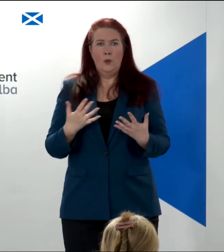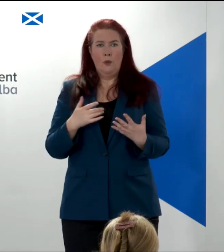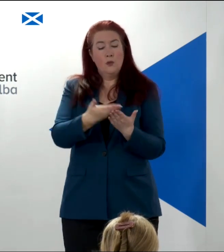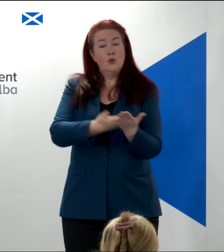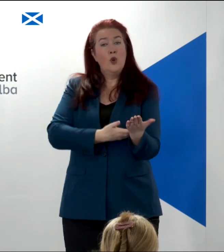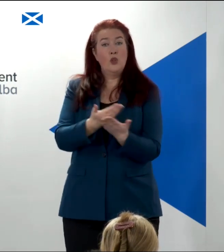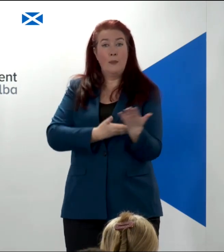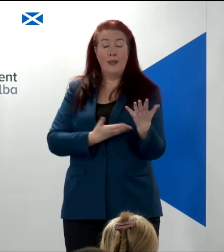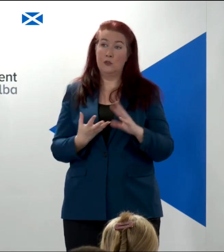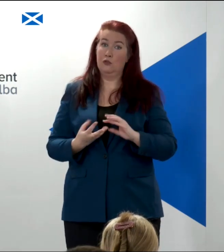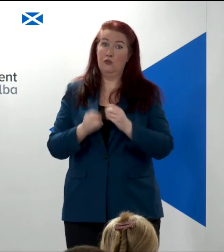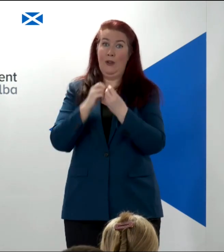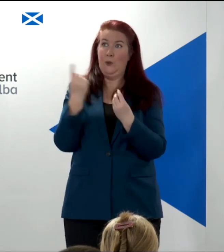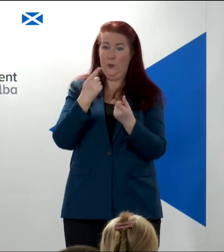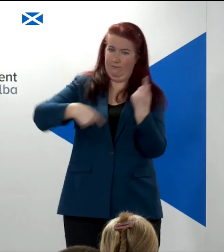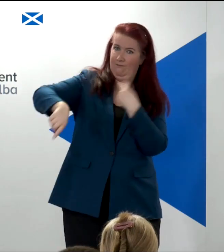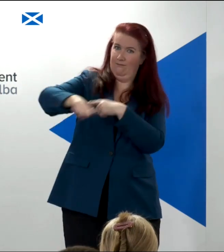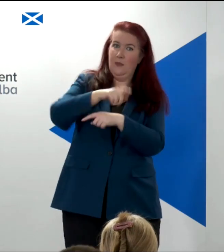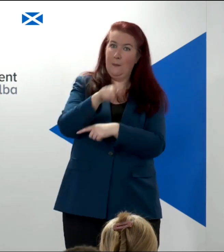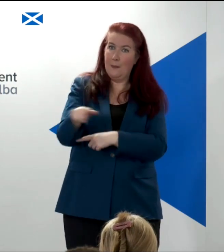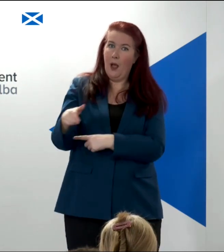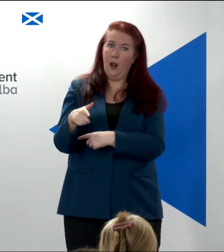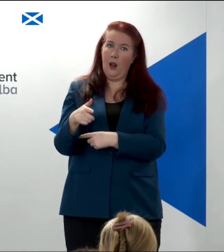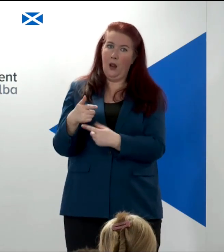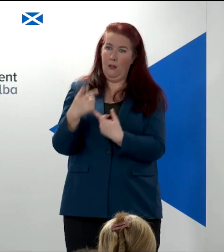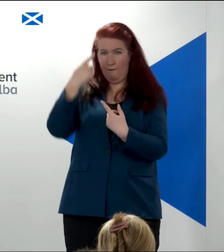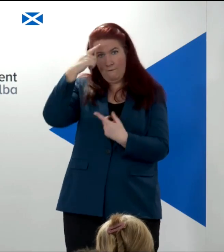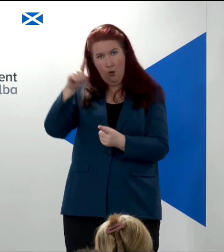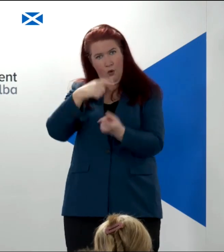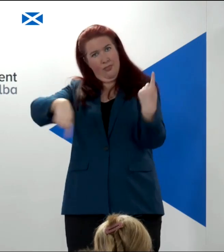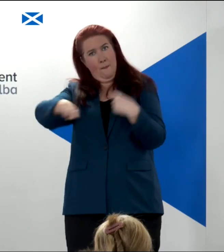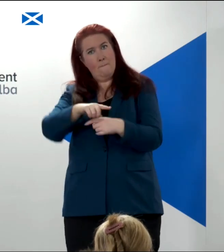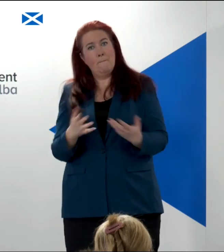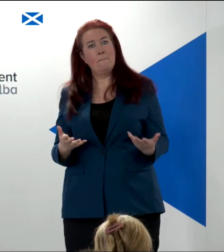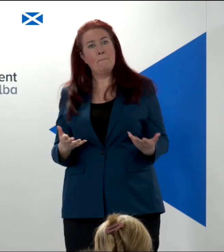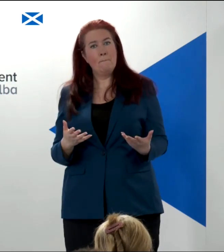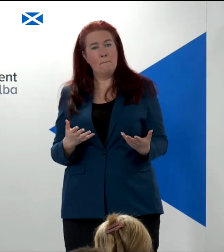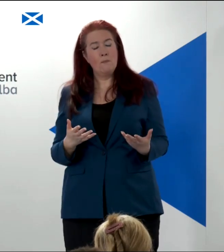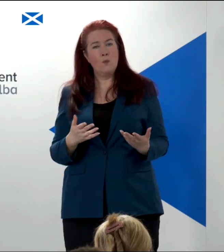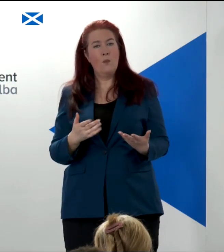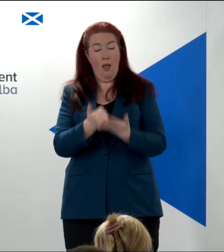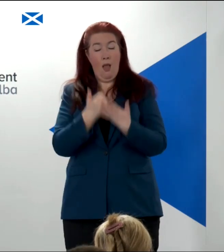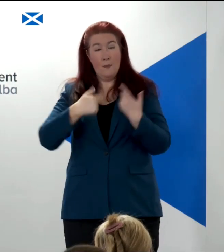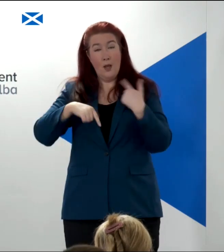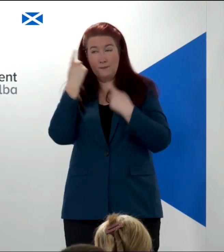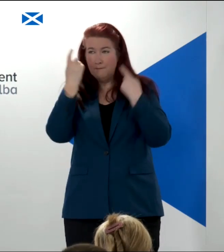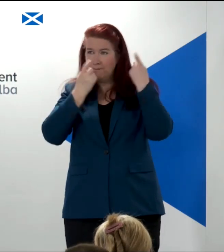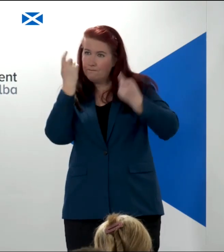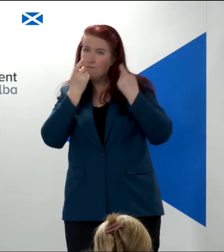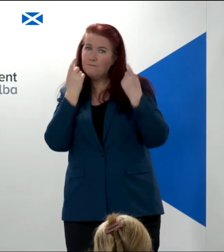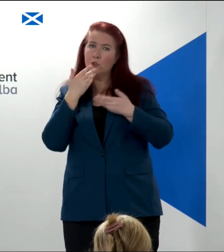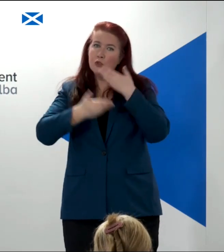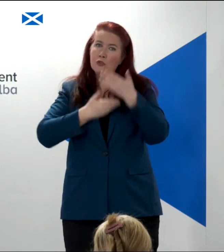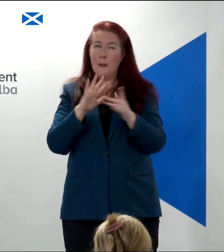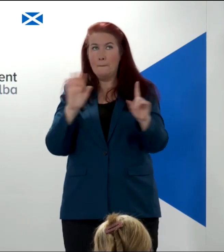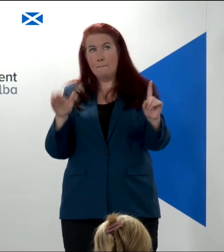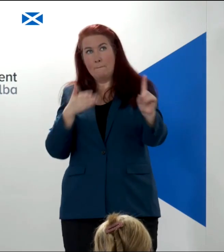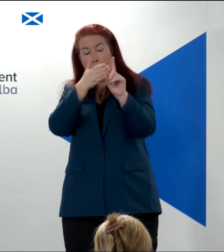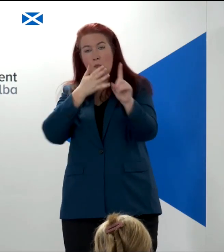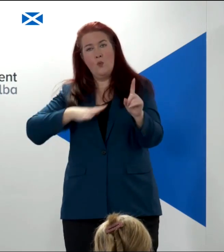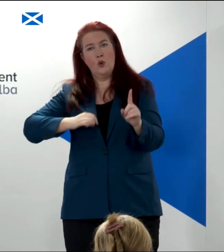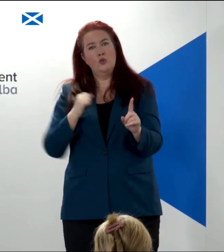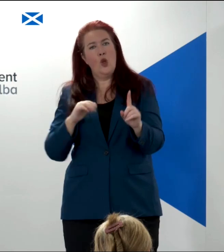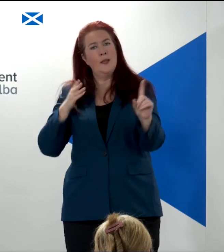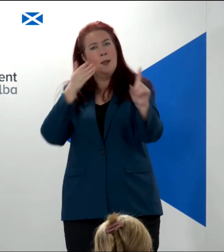created by the people as well as for the people. It will help us think about and describe the sort of country we want Scotland to be.